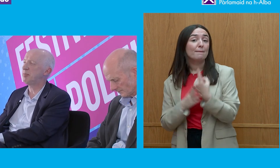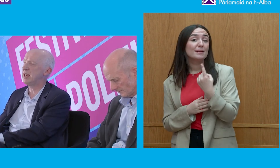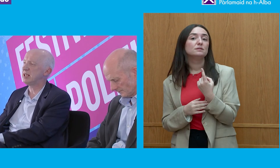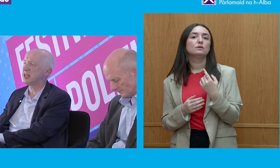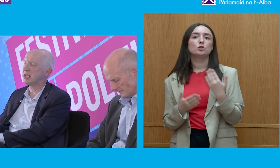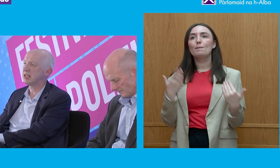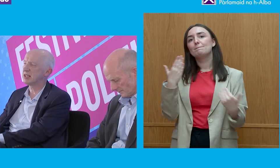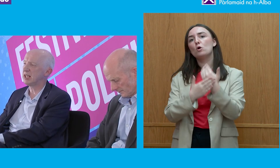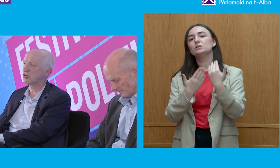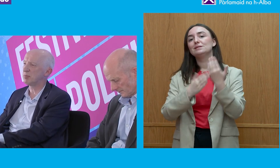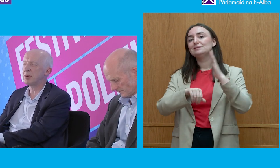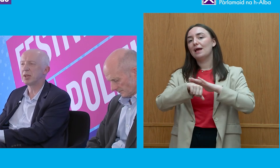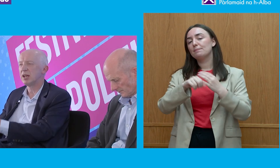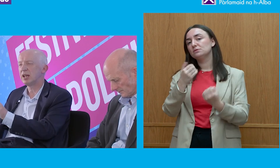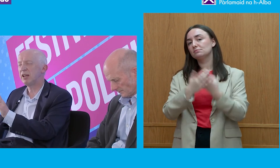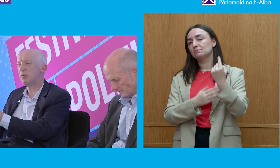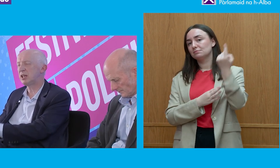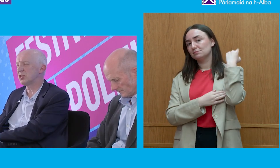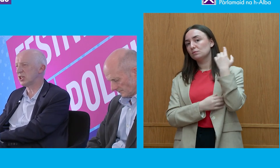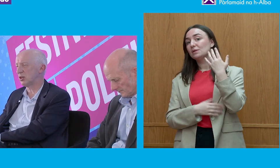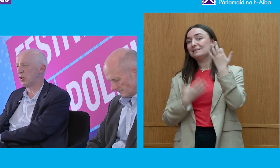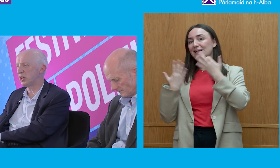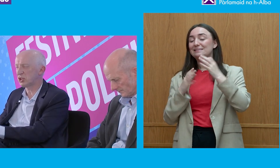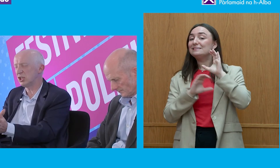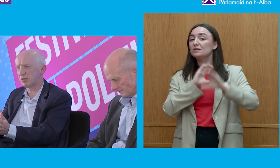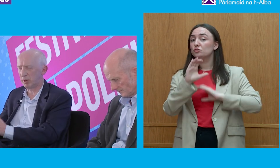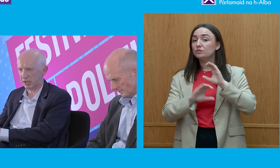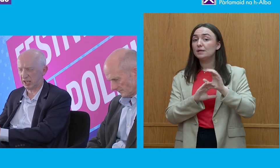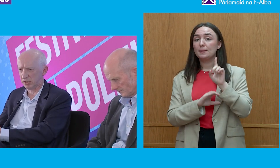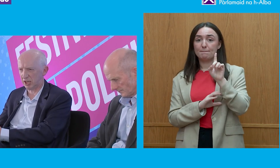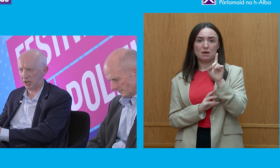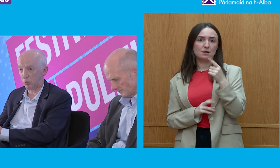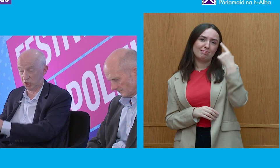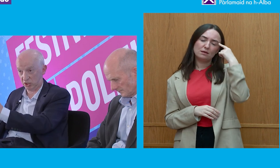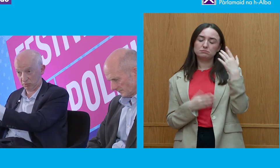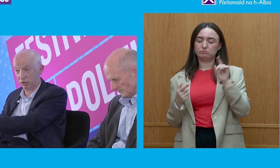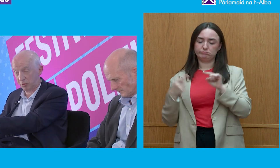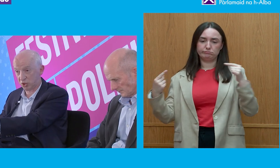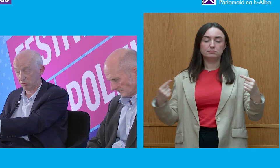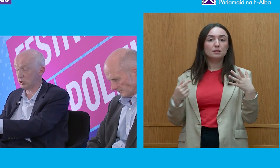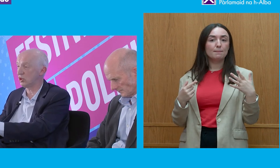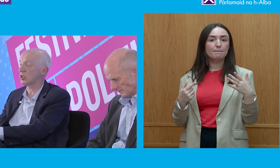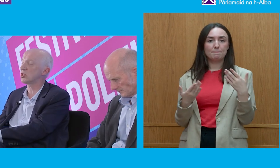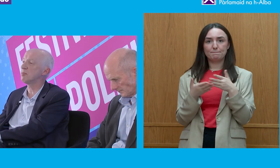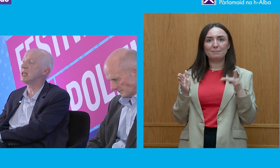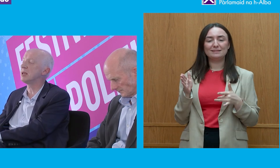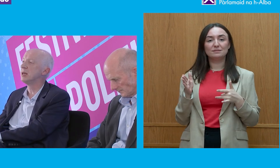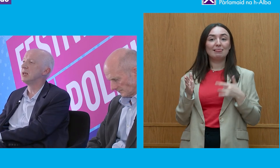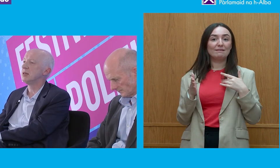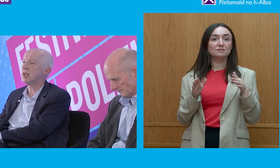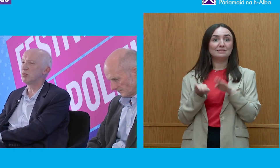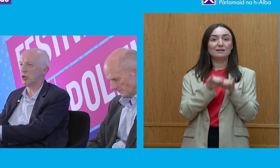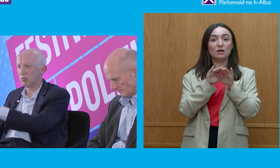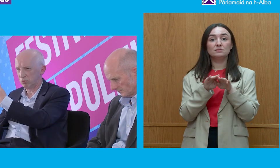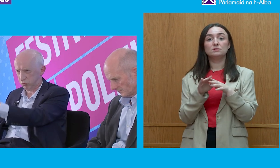appeared in the 19th century. But if we consider what the alternative to public standards are, which is corruption, which interests me,